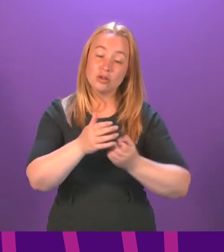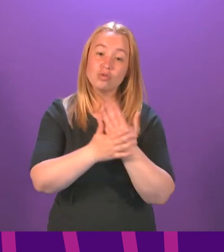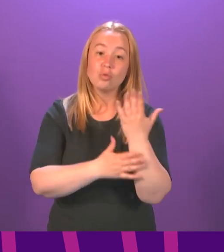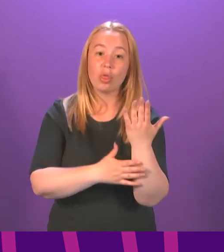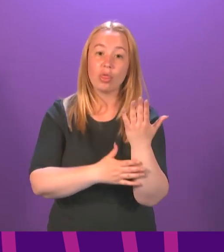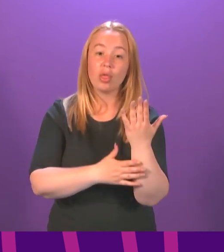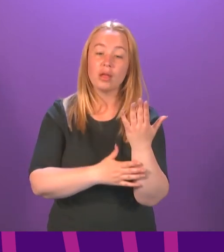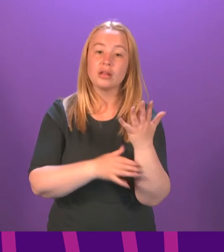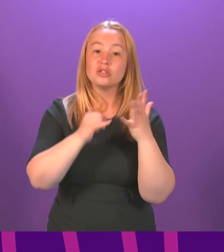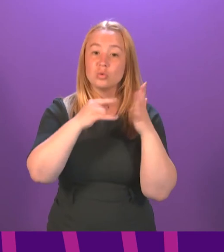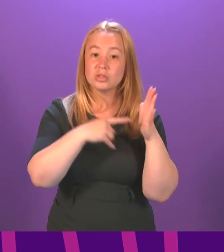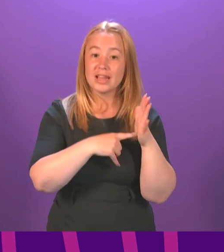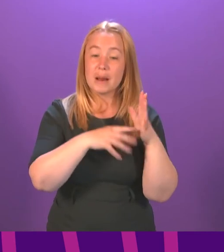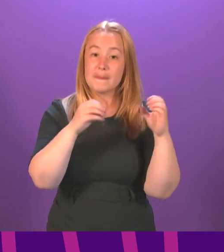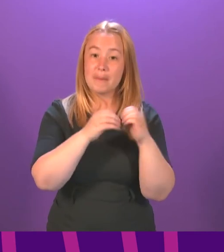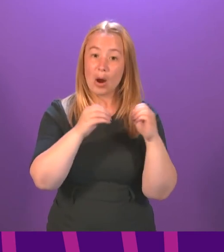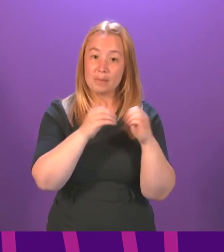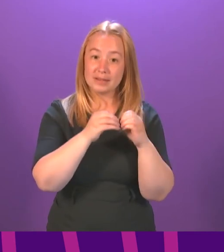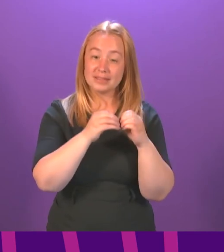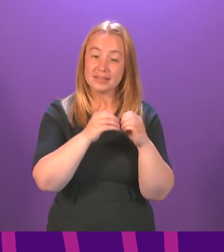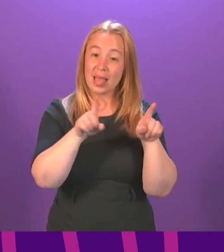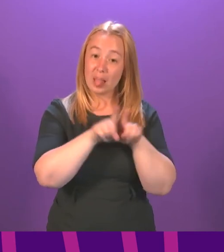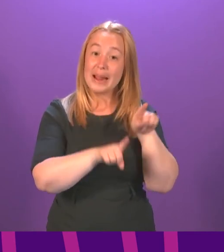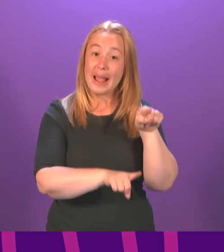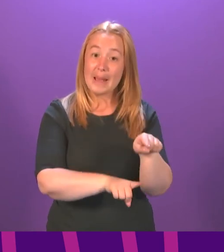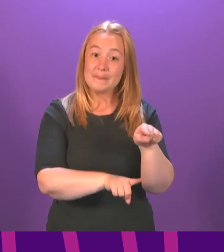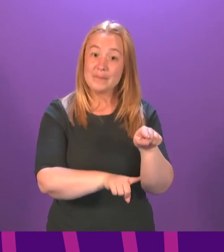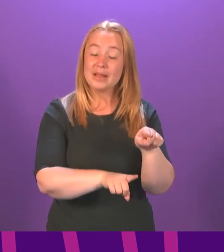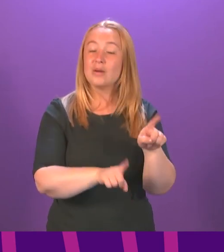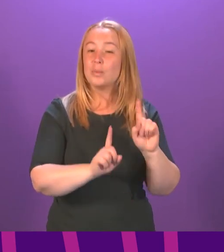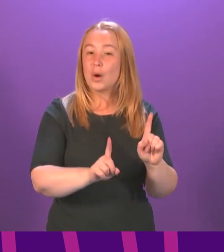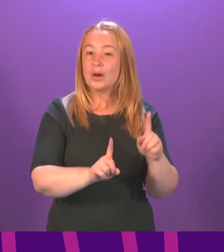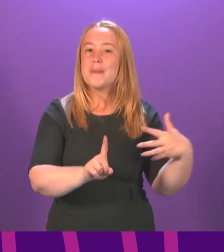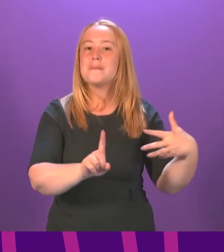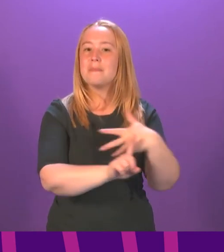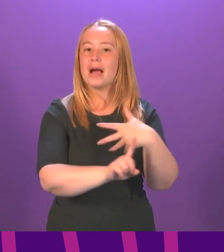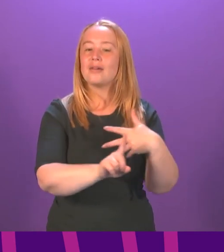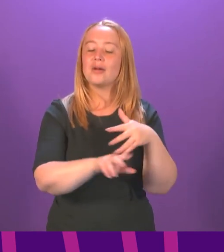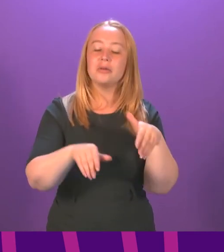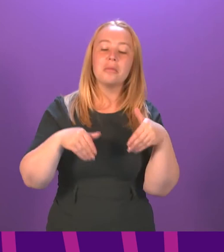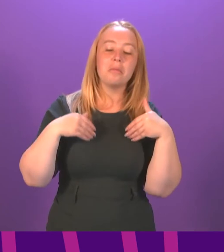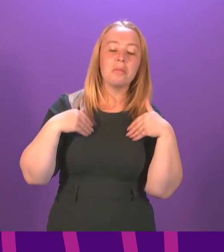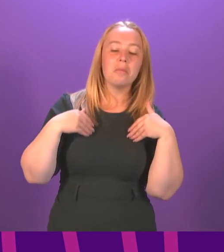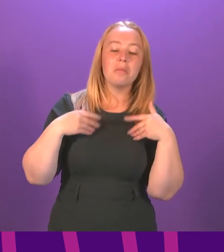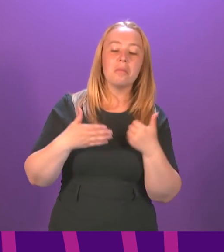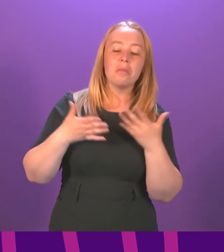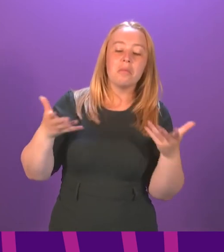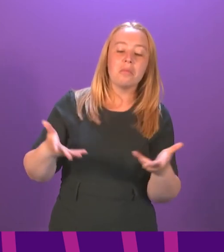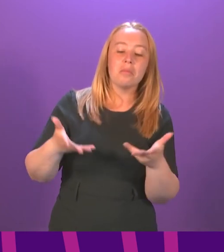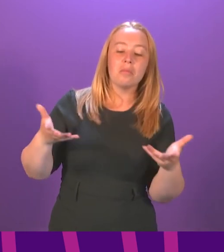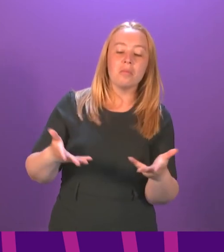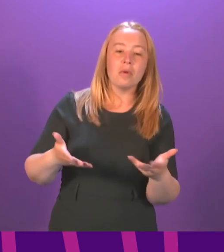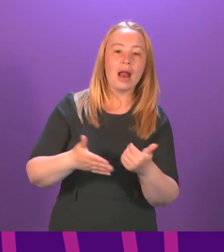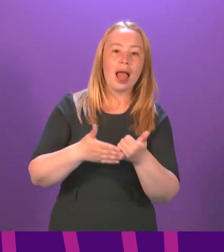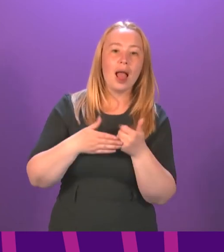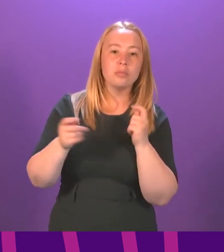Like Barnabas, the encouragers are often in the background, but they too shape history and